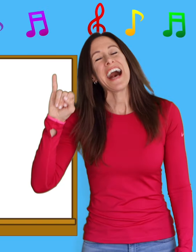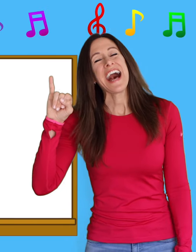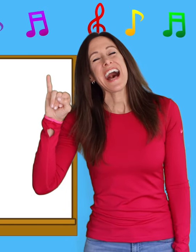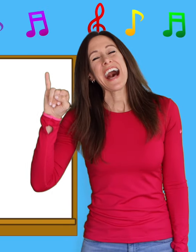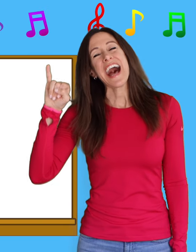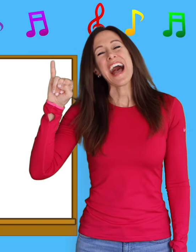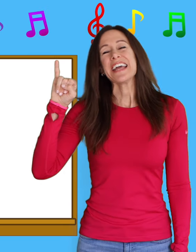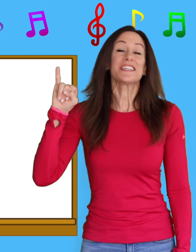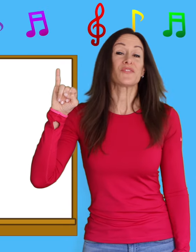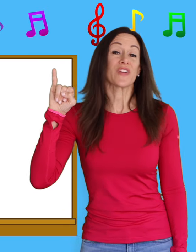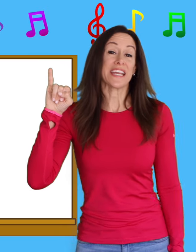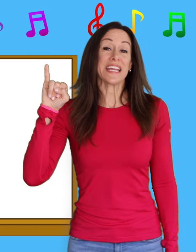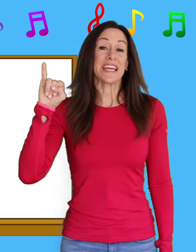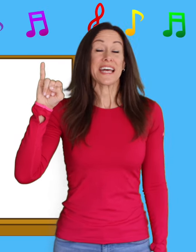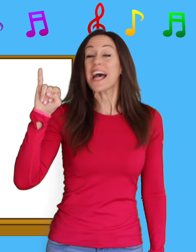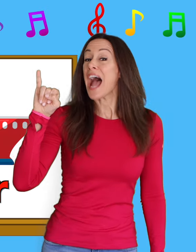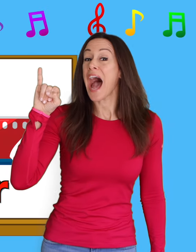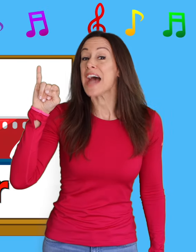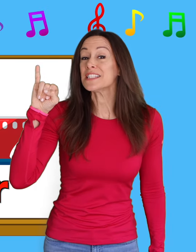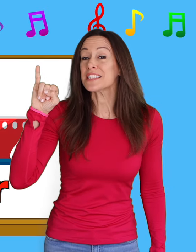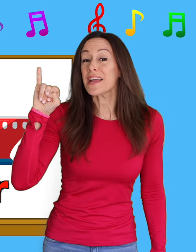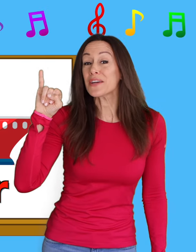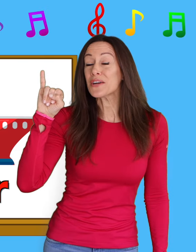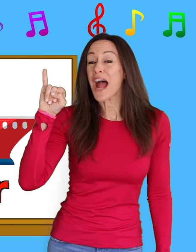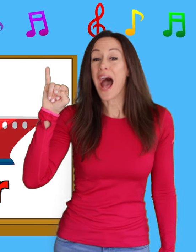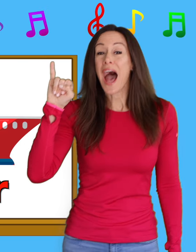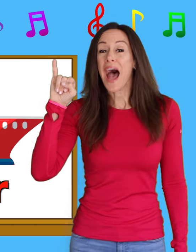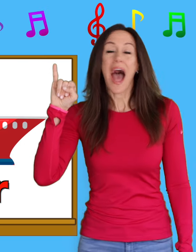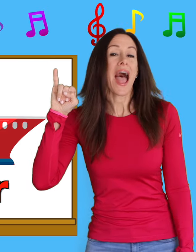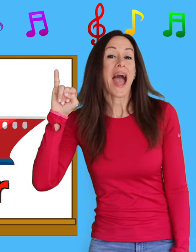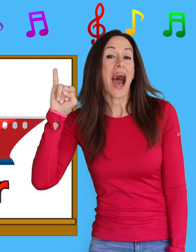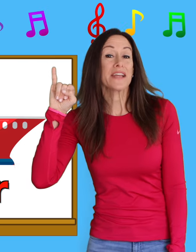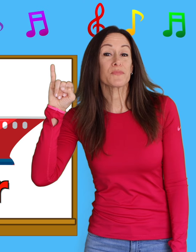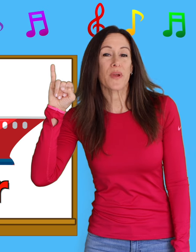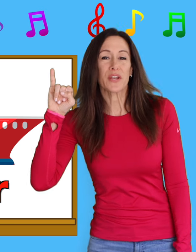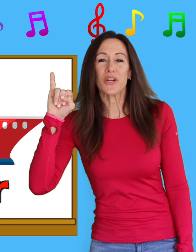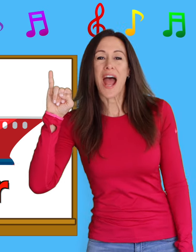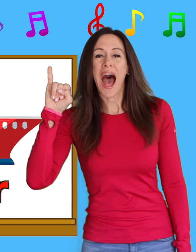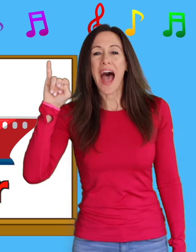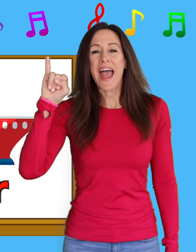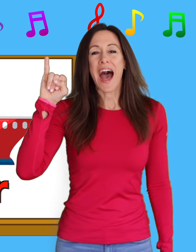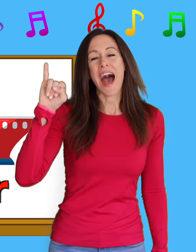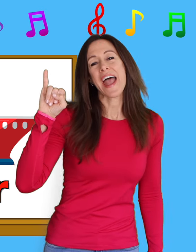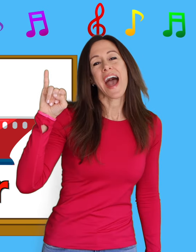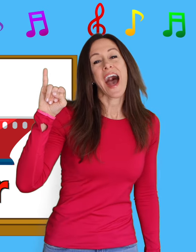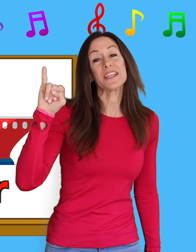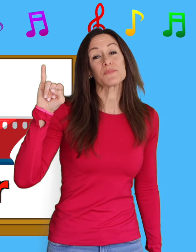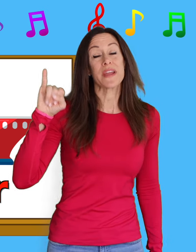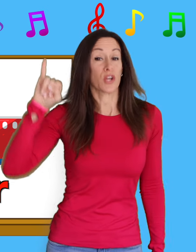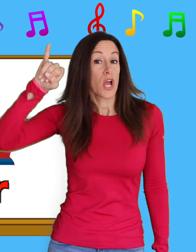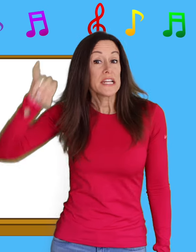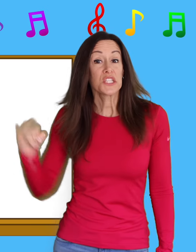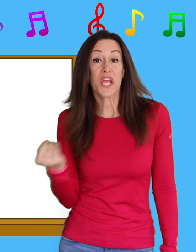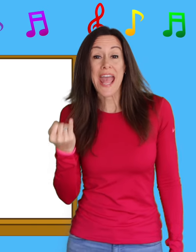is for a-i-icebreaker, i-i-icebreaker, i-i-icebreaker. J